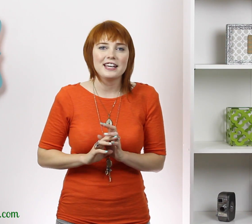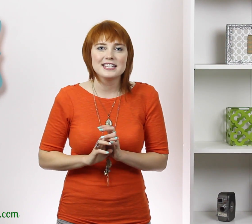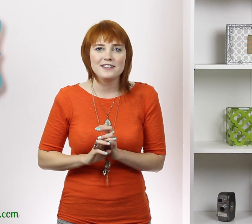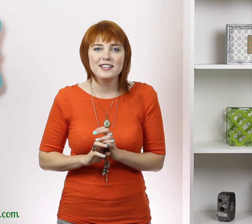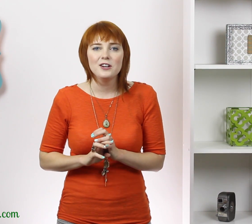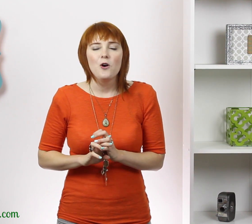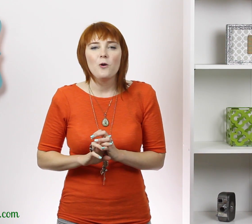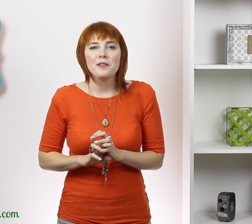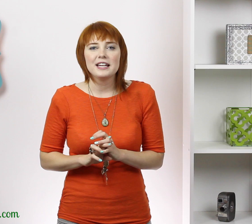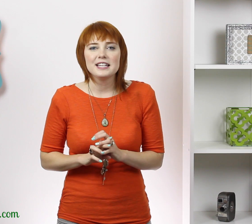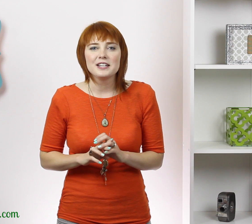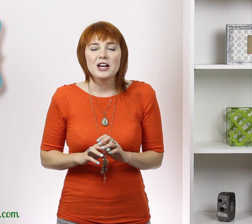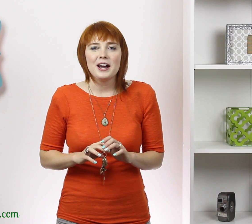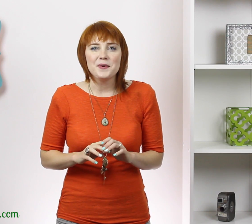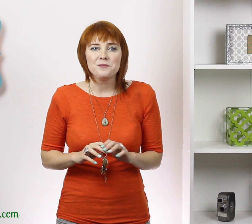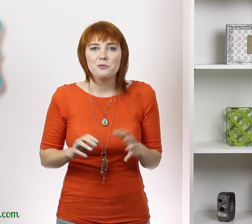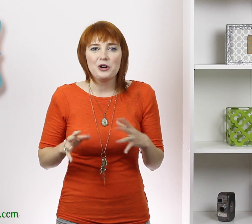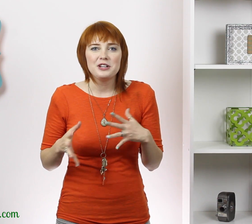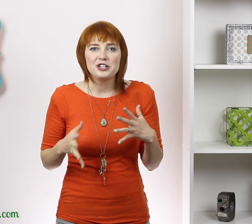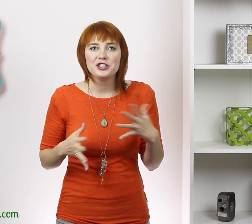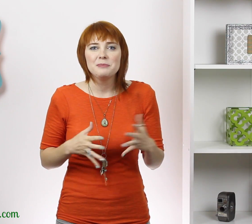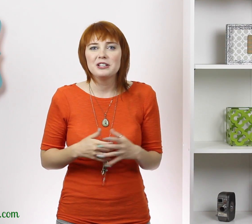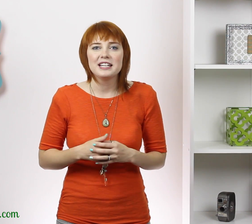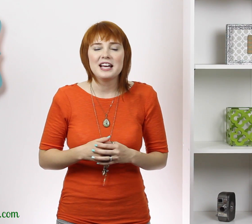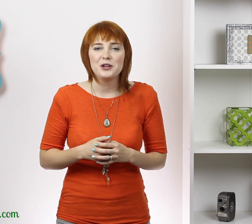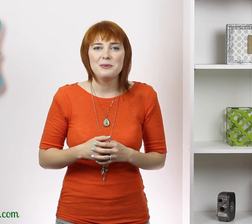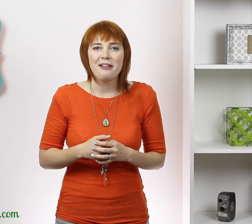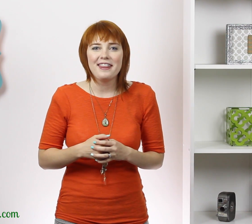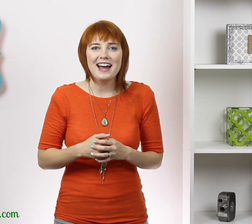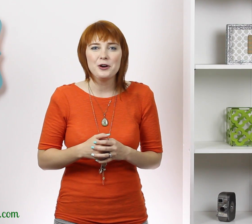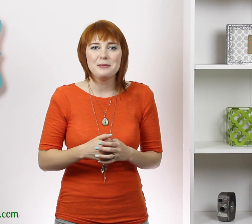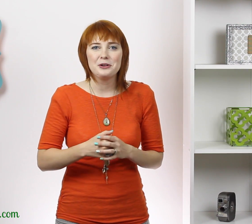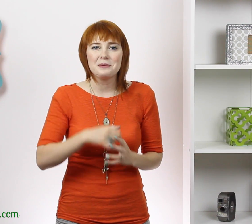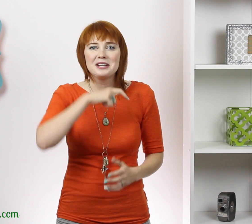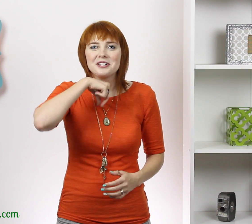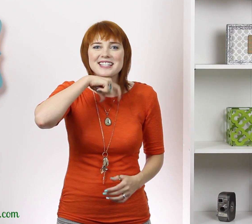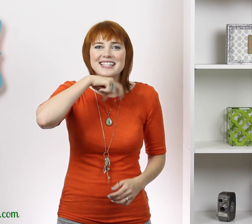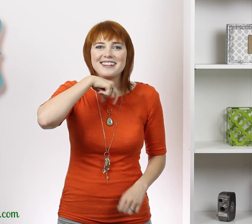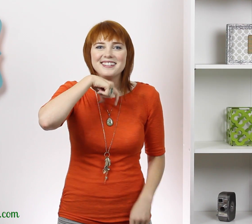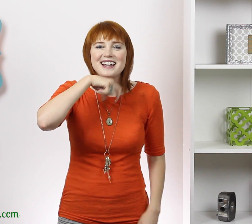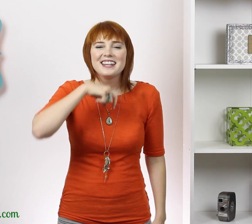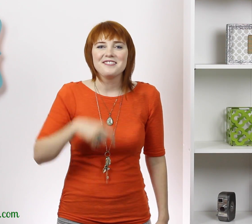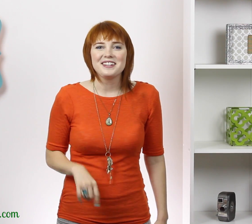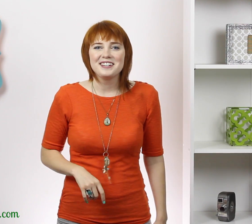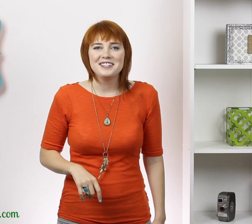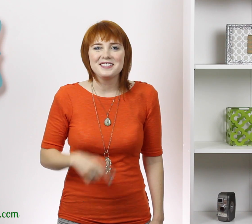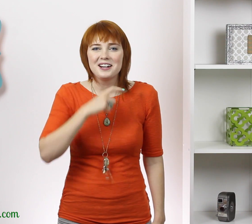Thanksgiving or they can want to read a turkey book. They can tell you about that or maybe you're going to make turkeys together. You can talk